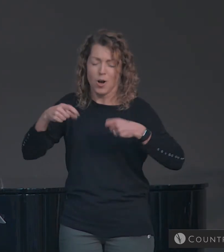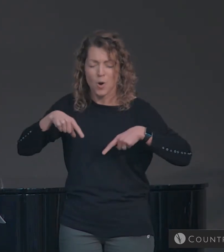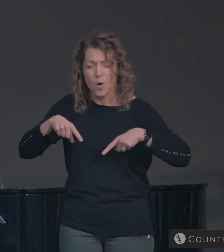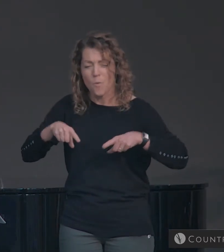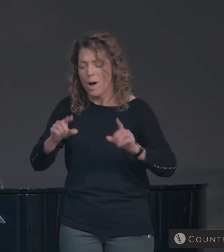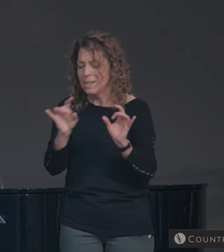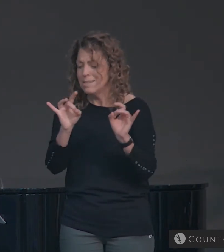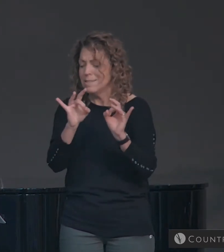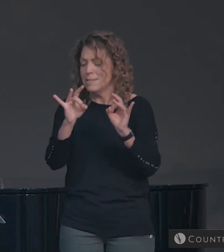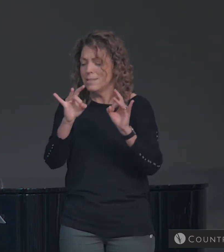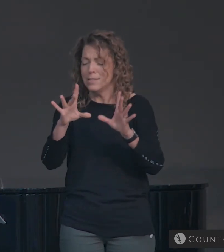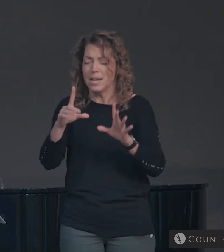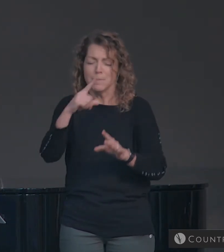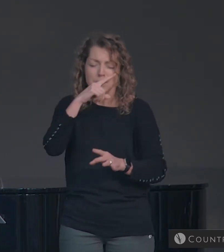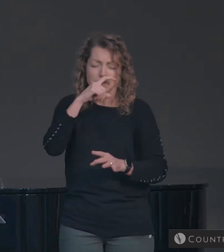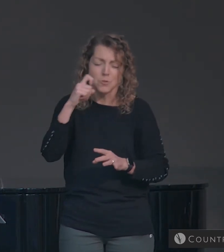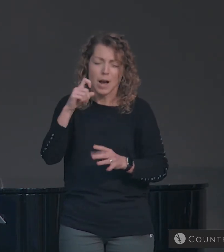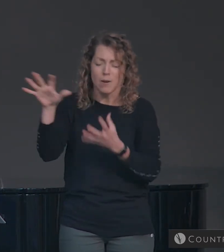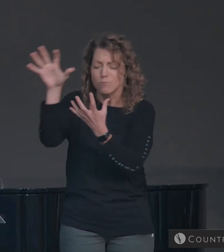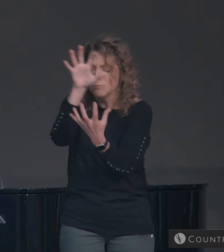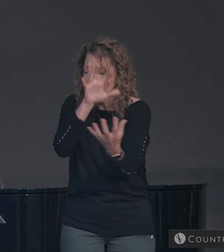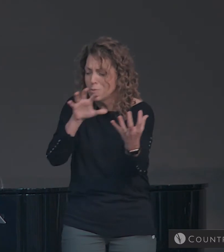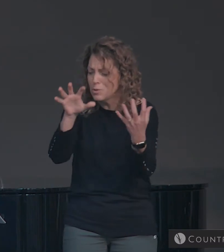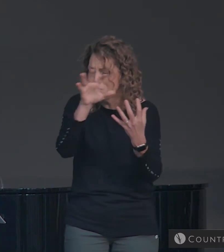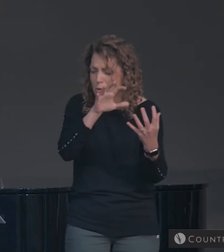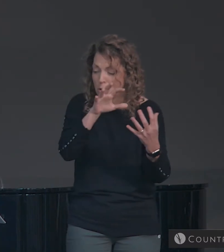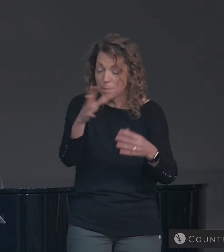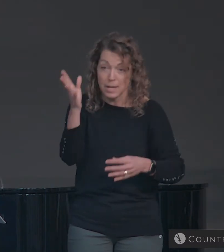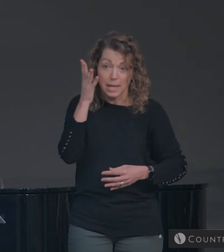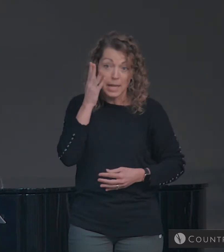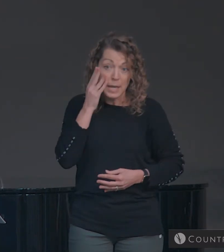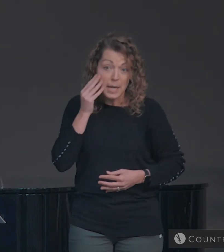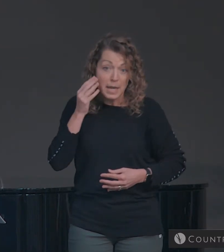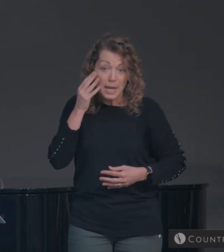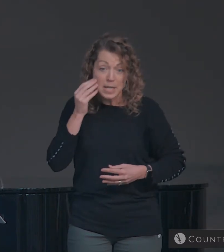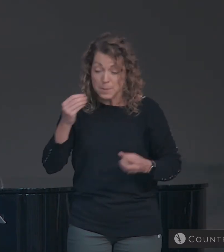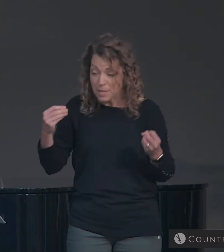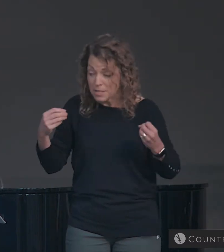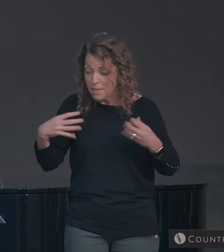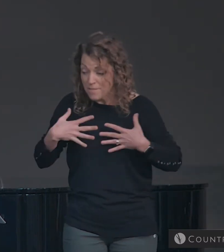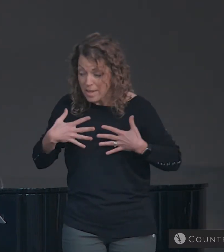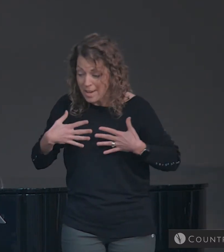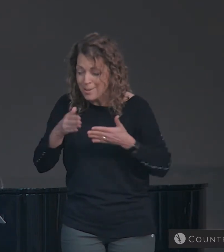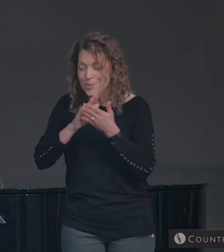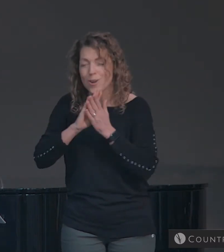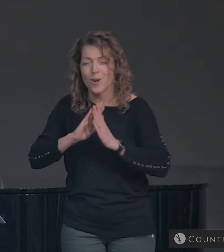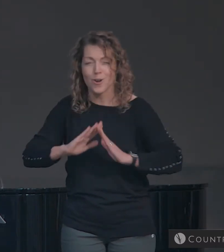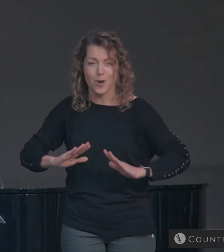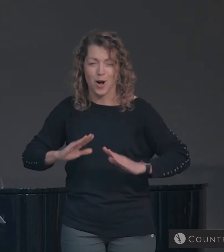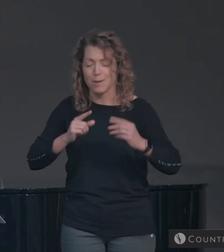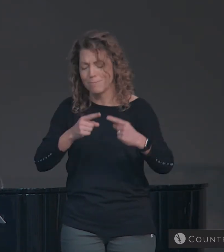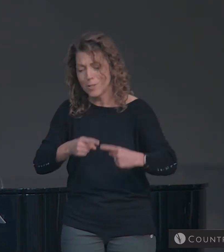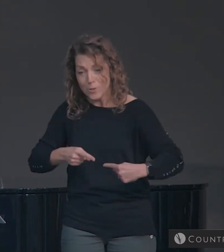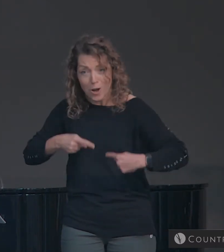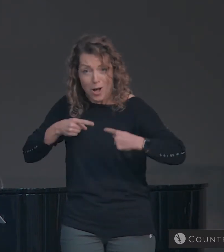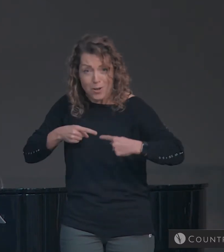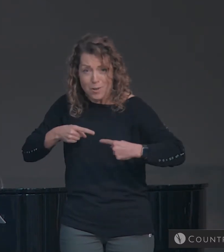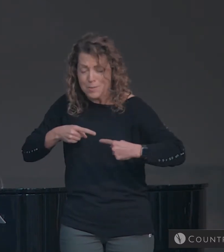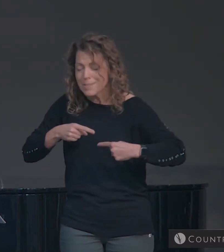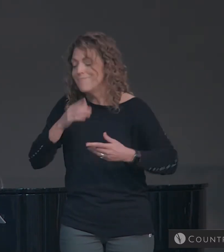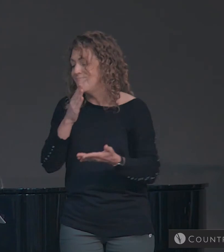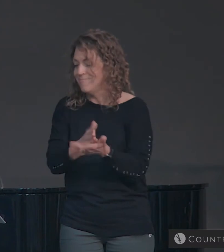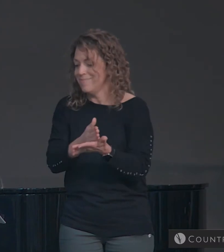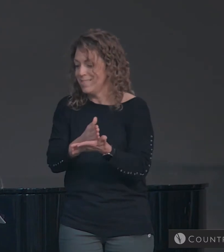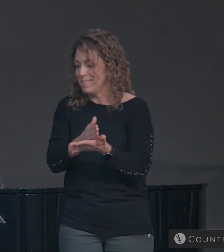firm through the fiercest drought and storm. What heights above, what